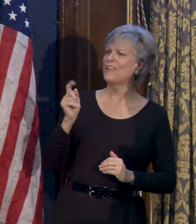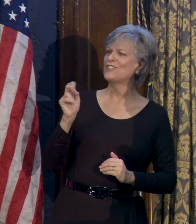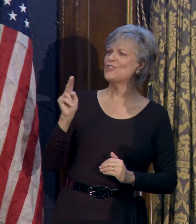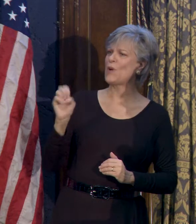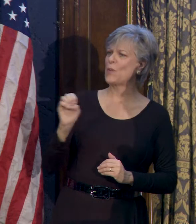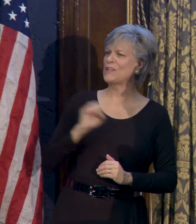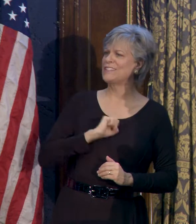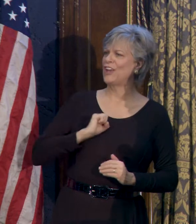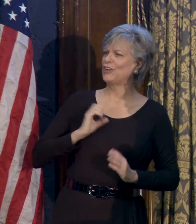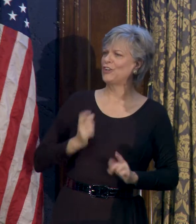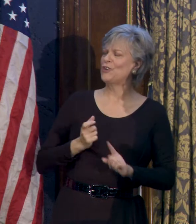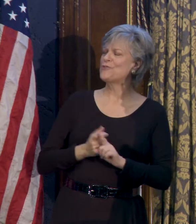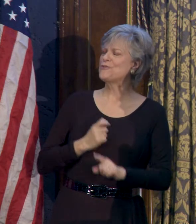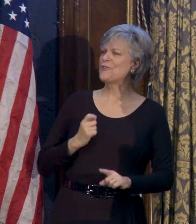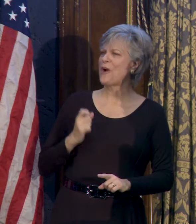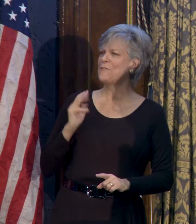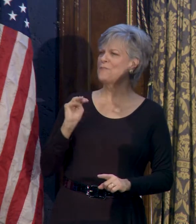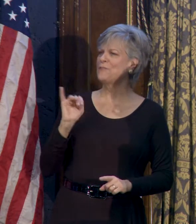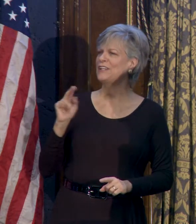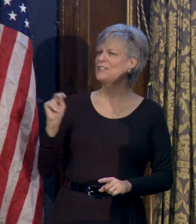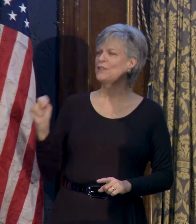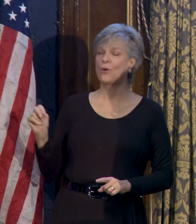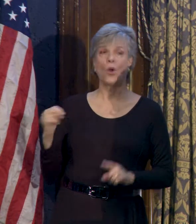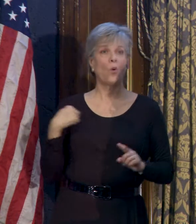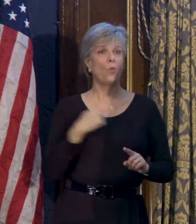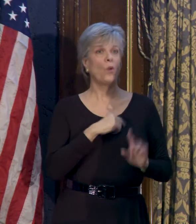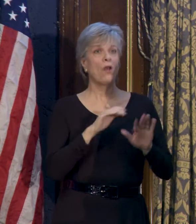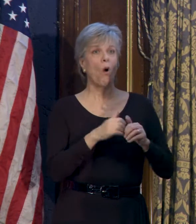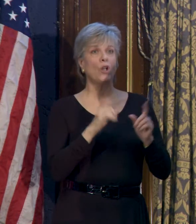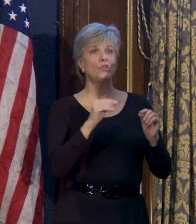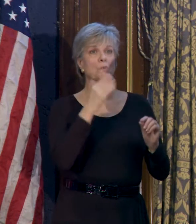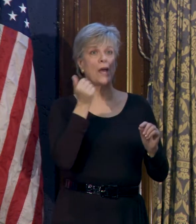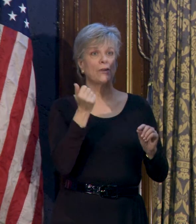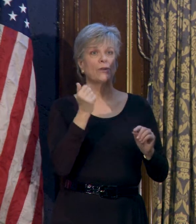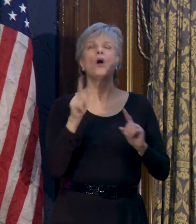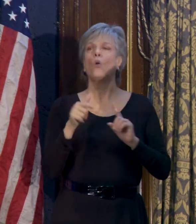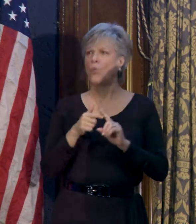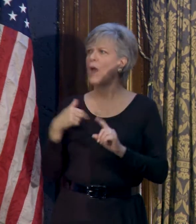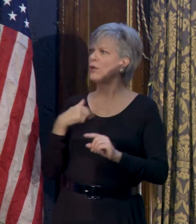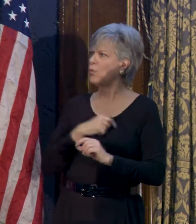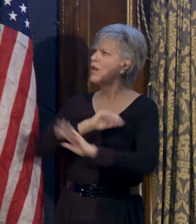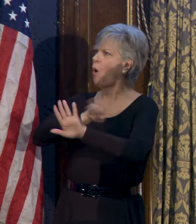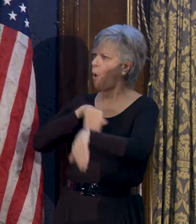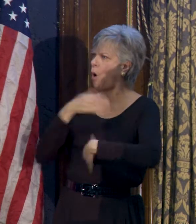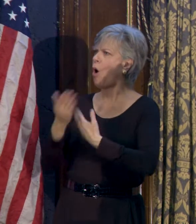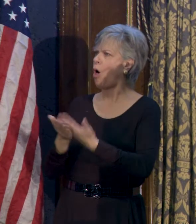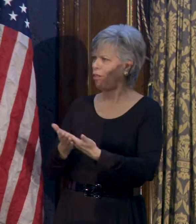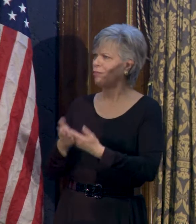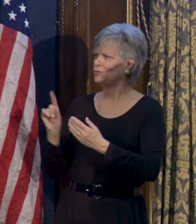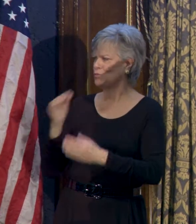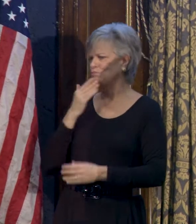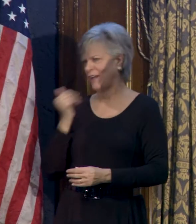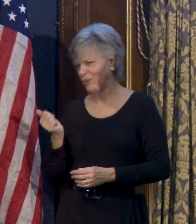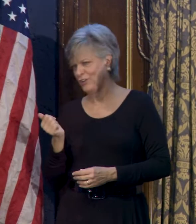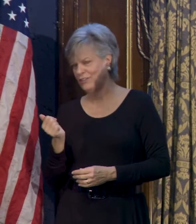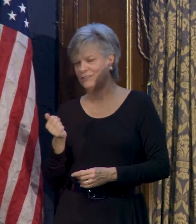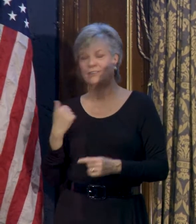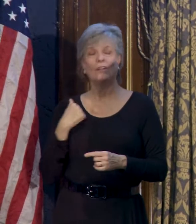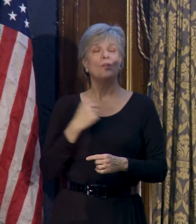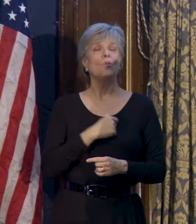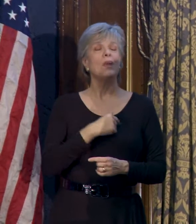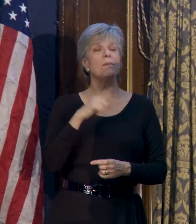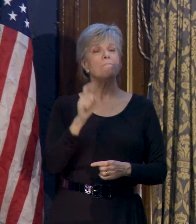say, we all do better when we all do better. A path to a more engaged constituency means recommitting